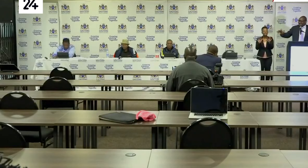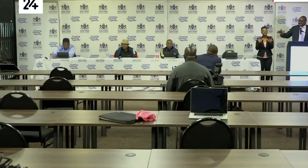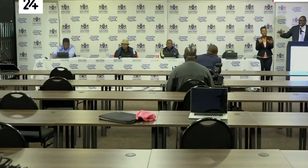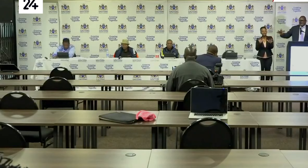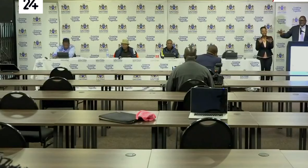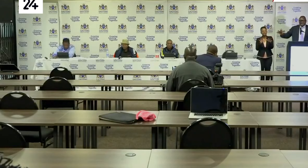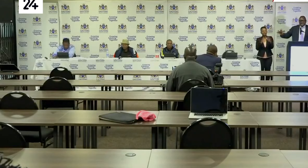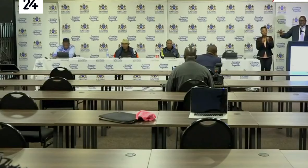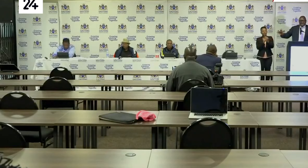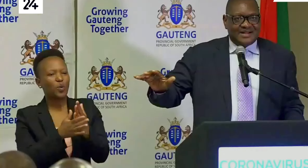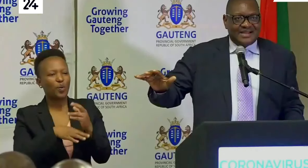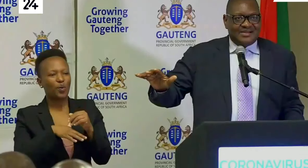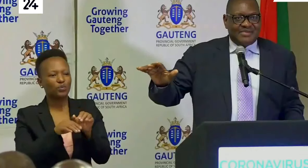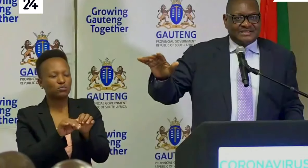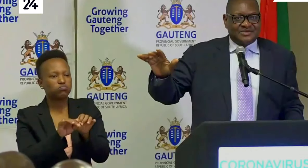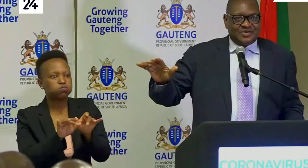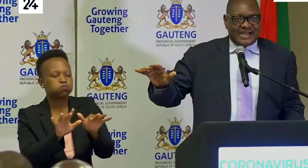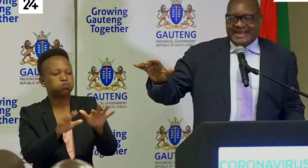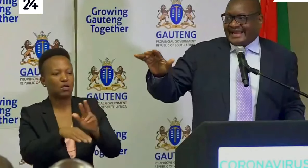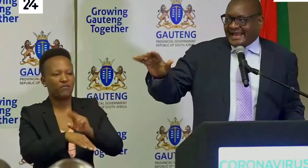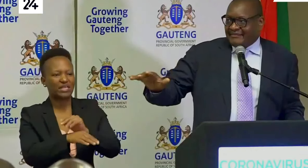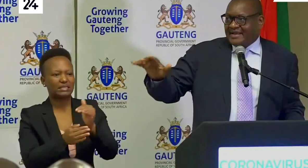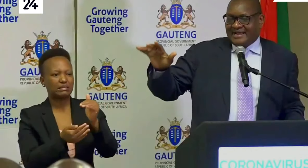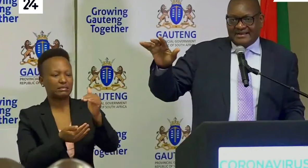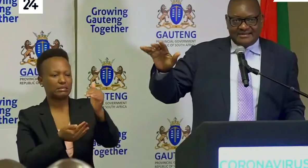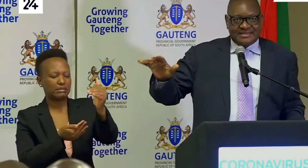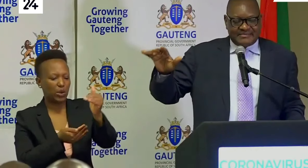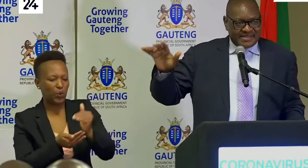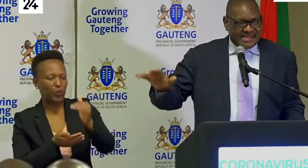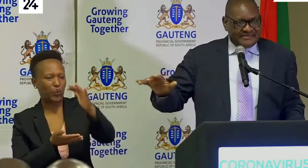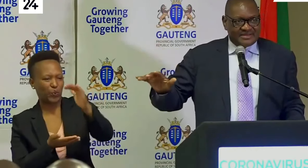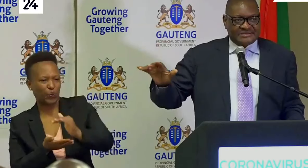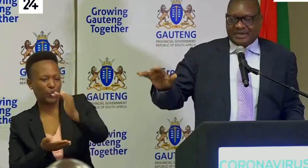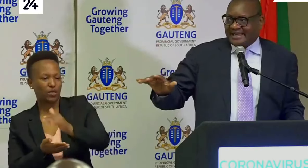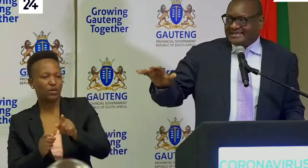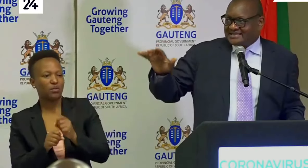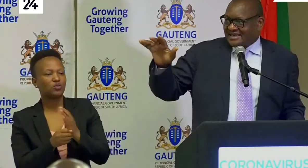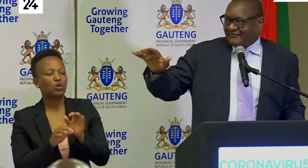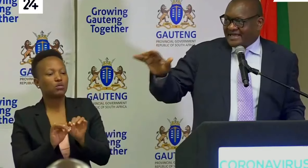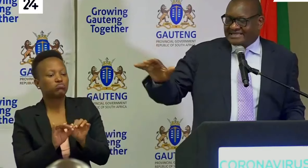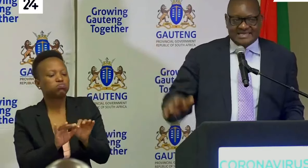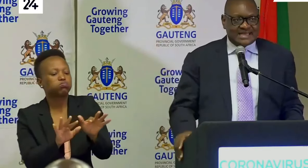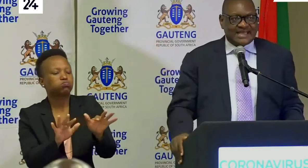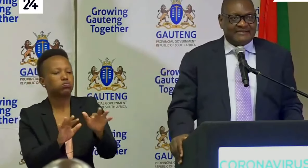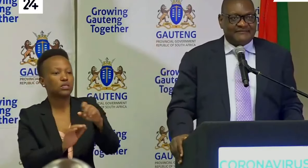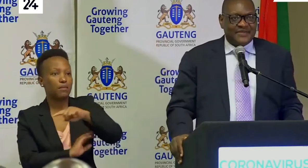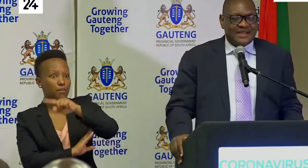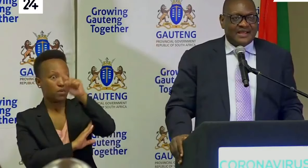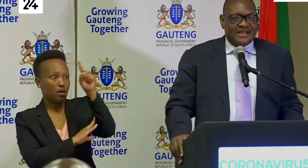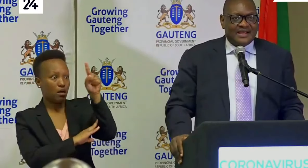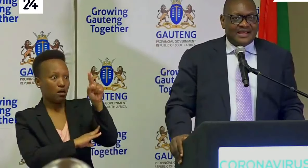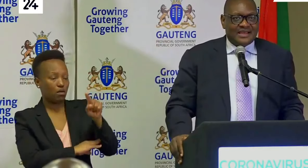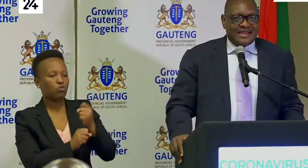infections much lower and curbing the spread and flattening the curve